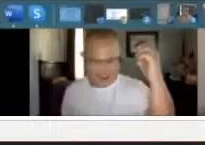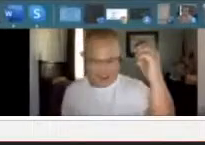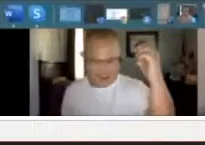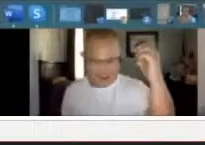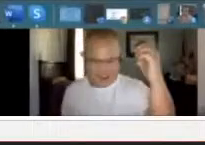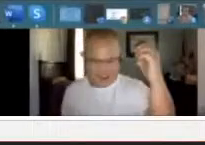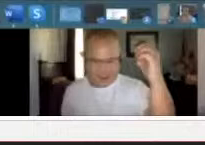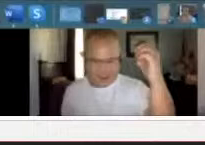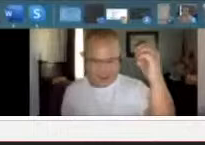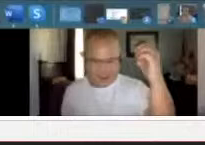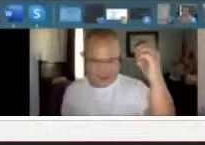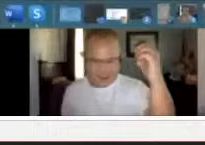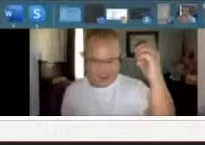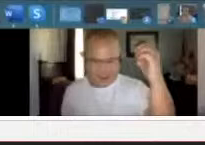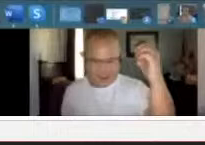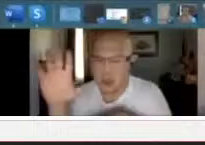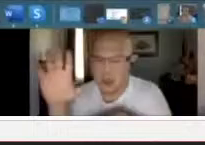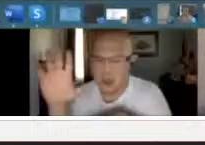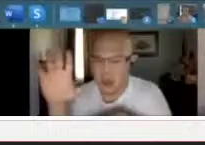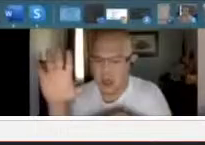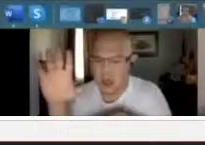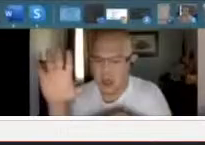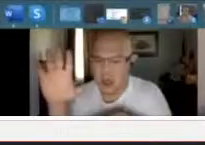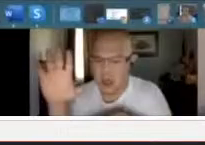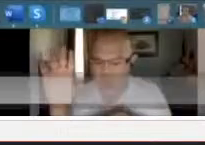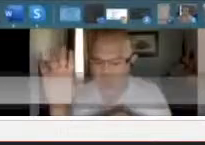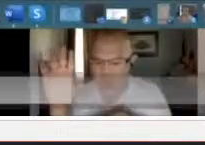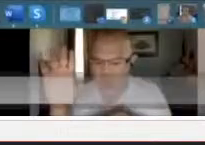Good job, Joseph. Yeah. Hello. you.